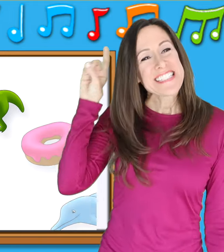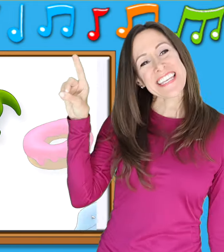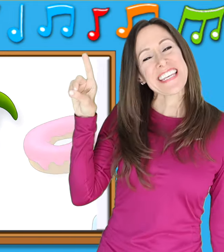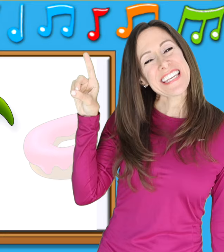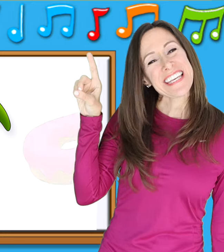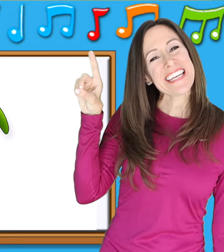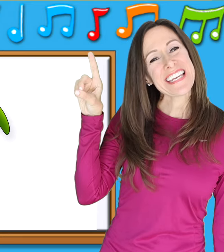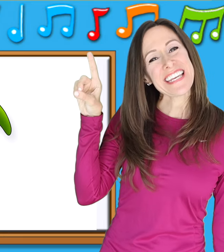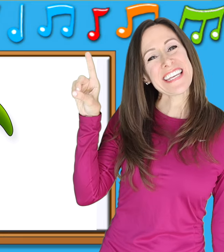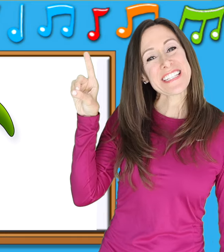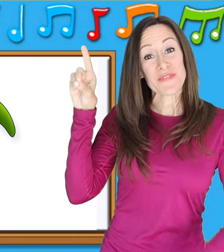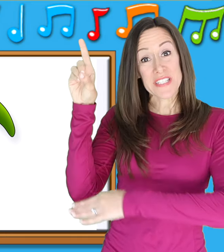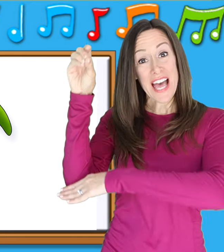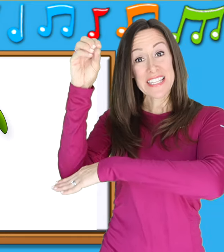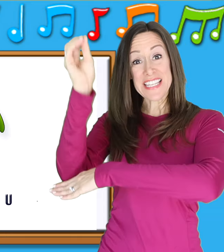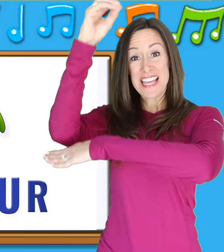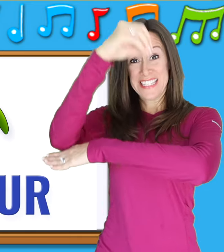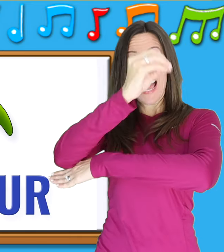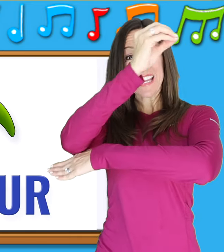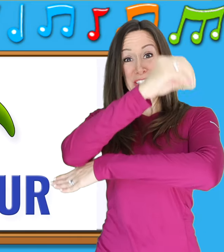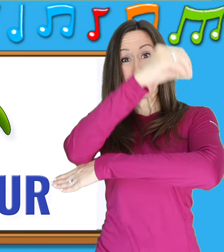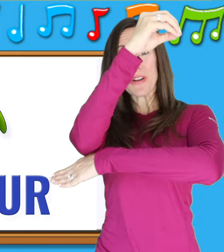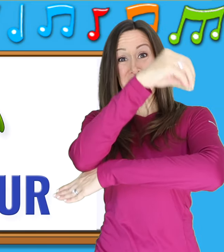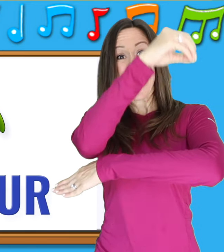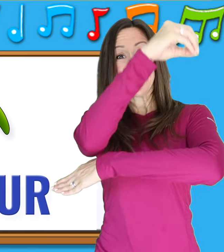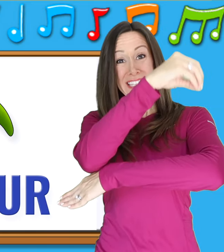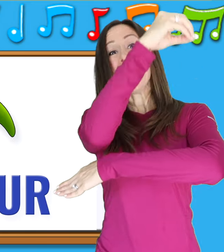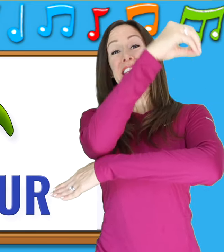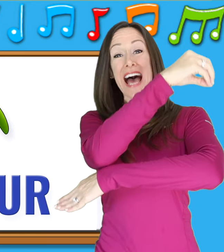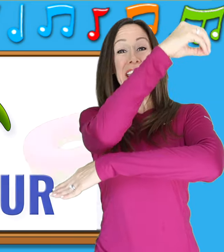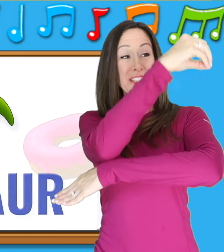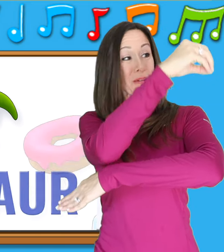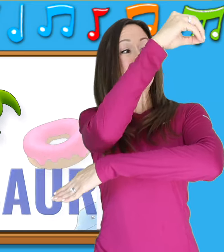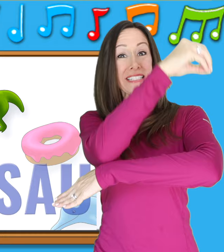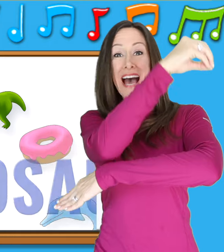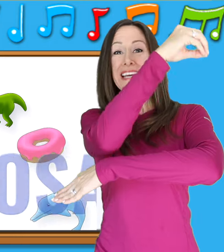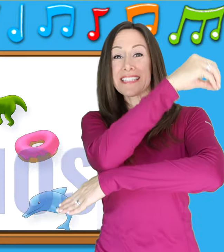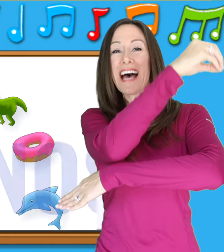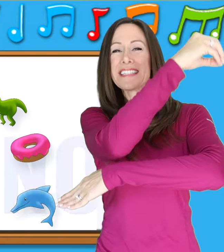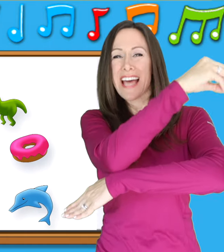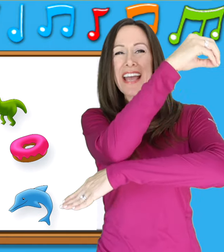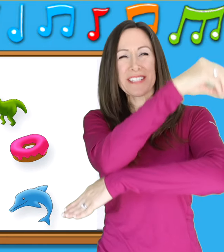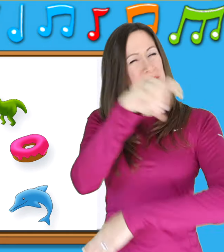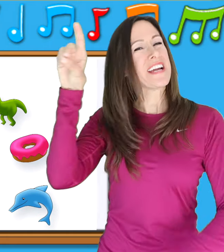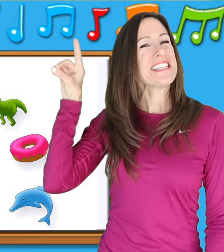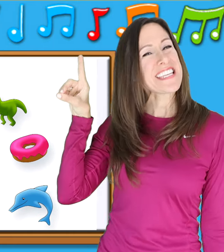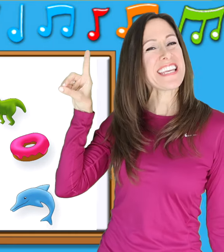D is for d-d-d-dinosaur, d-d-d-dinosaur, d-d-d-dinosaur Or D